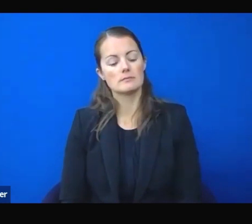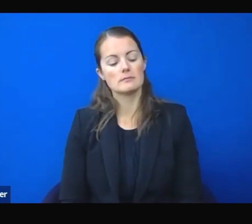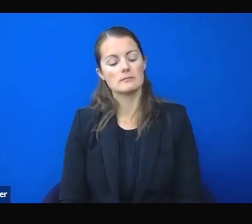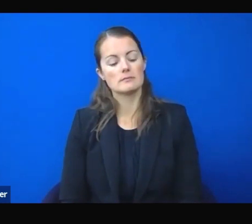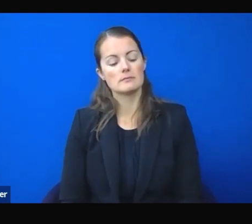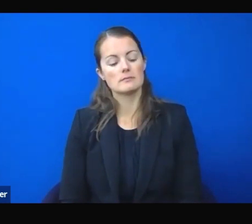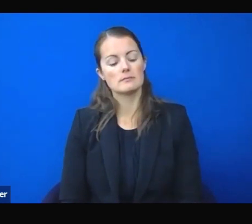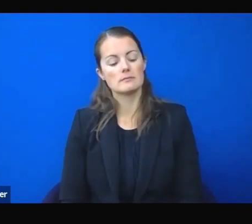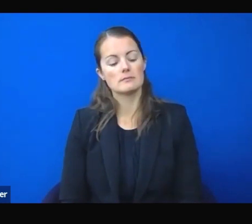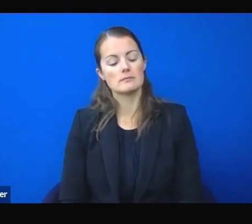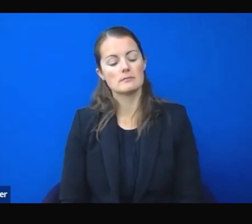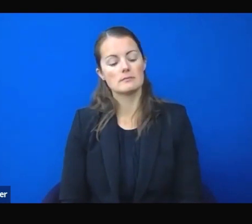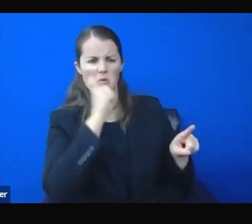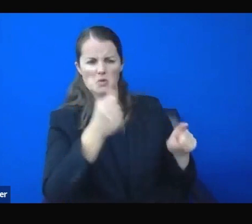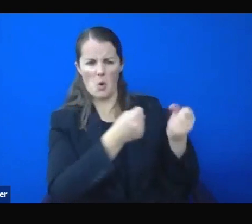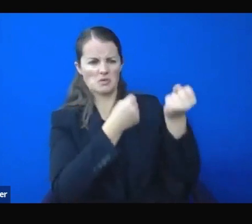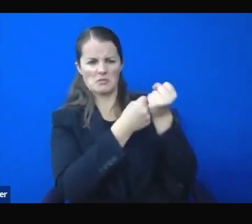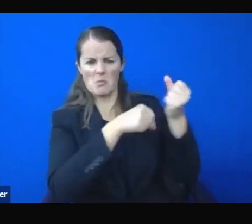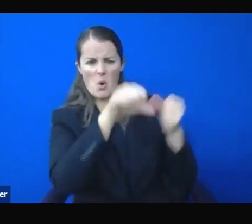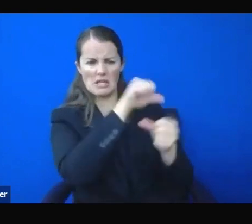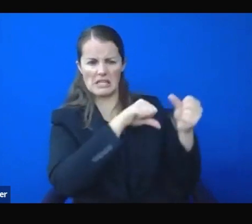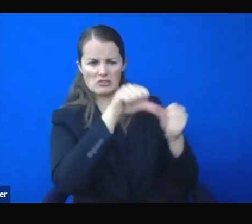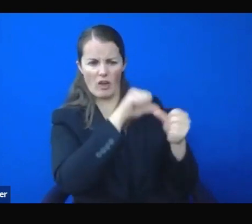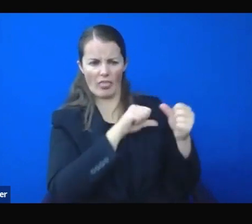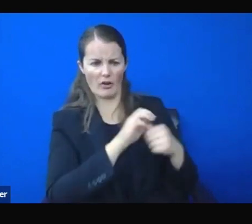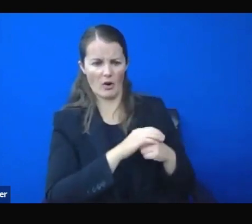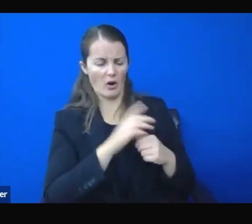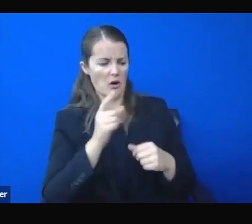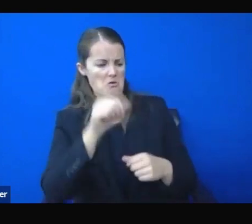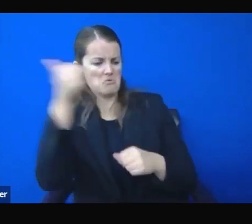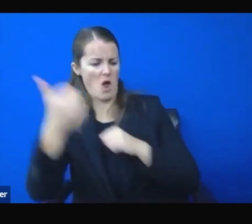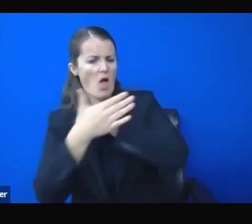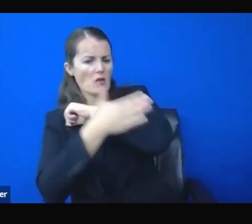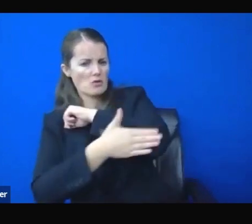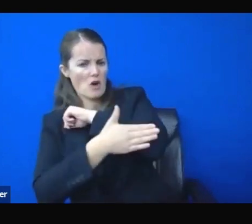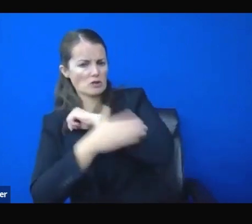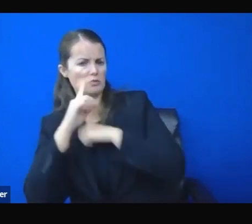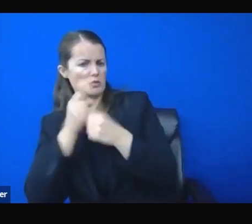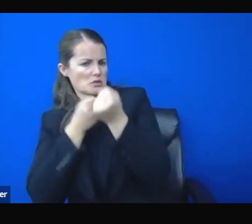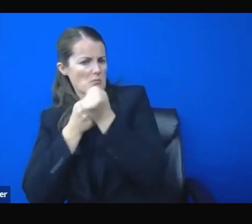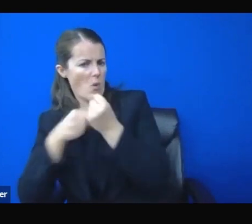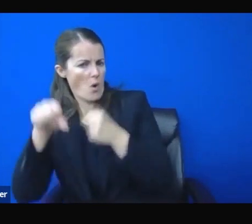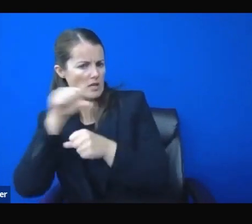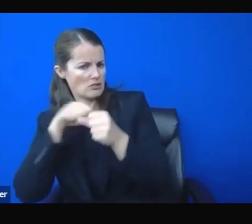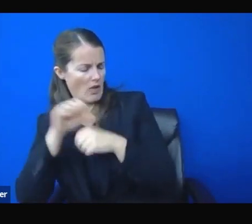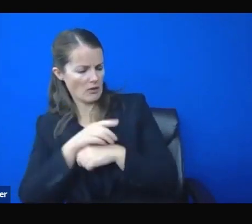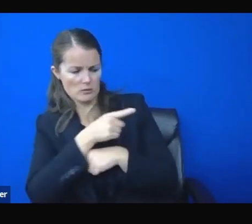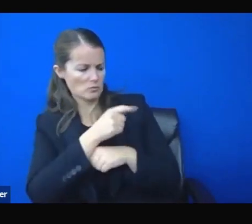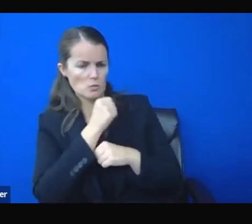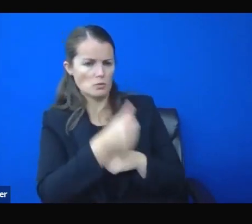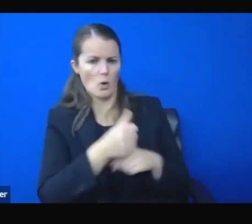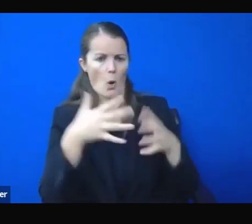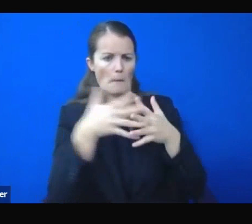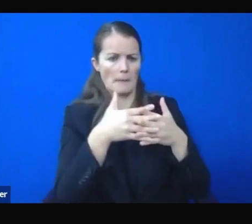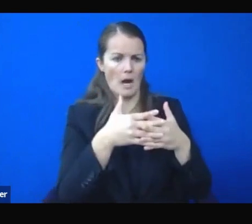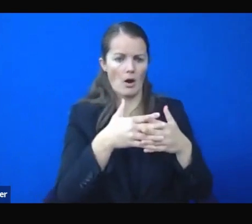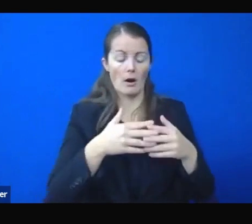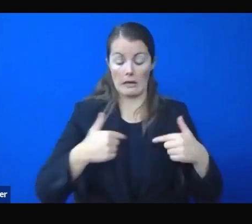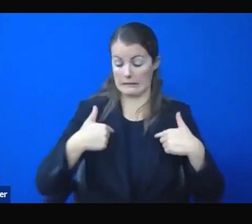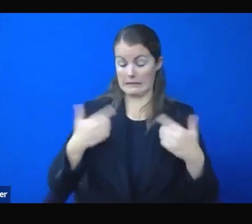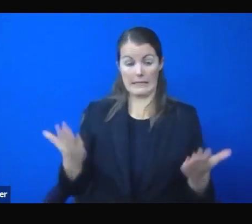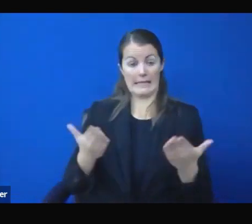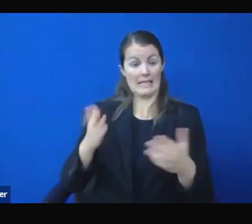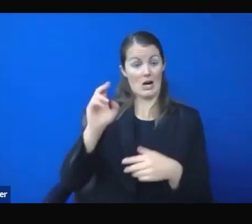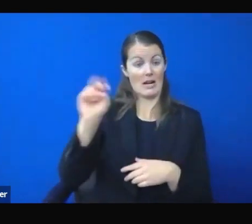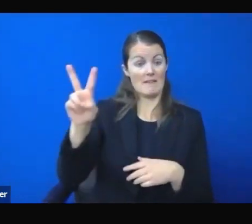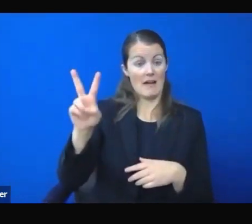I'm going to wholeheartedly reject that today for the state of Nevada. I refuse to believe what they're saying about Americans and about